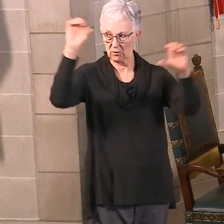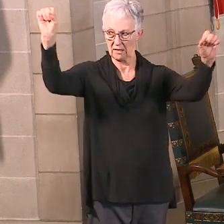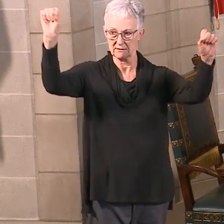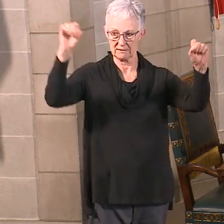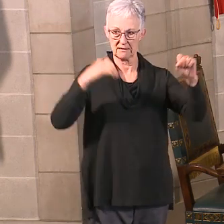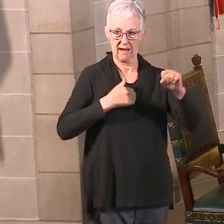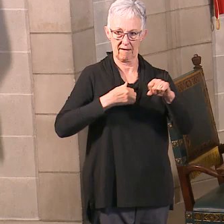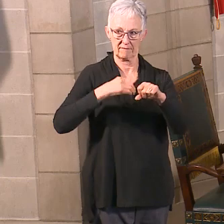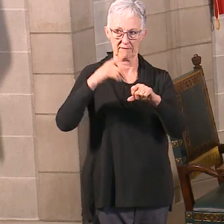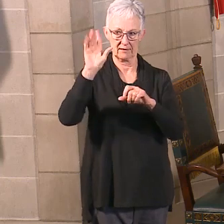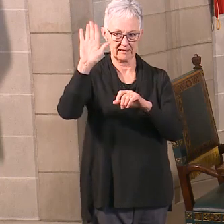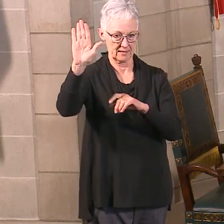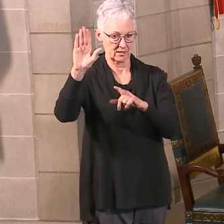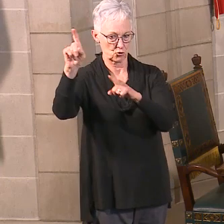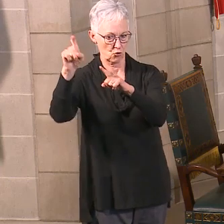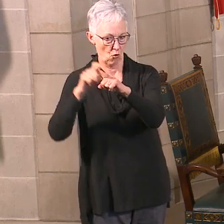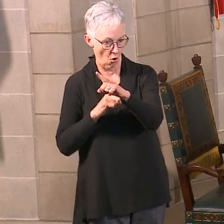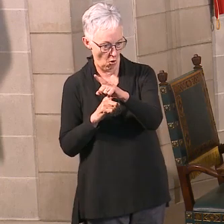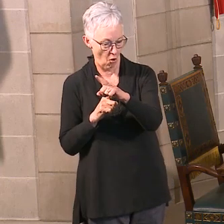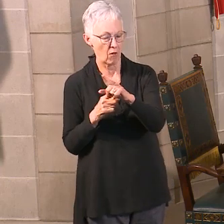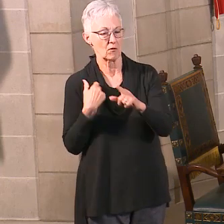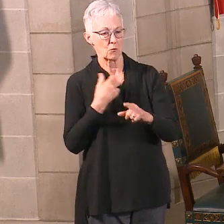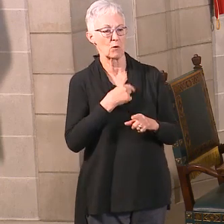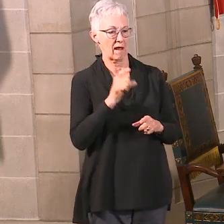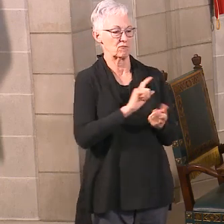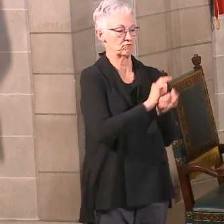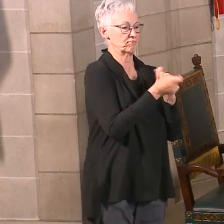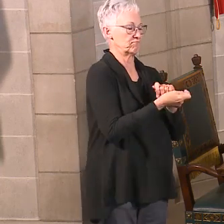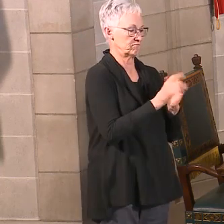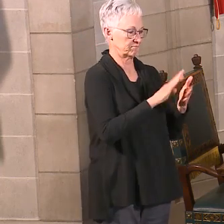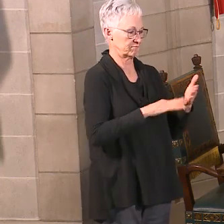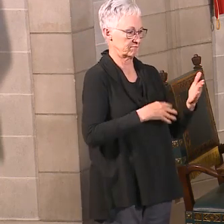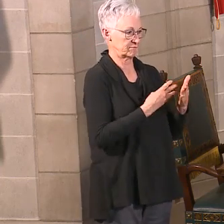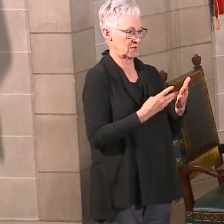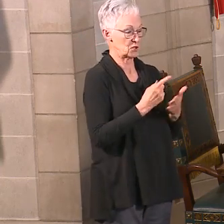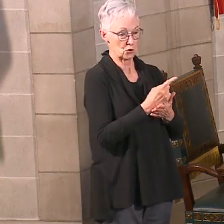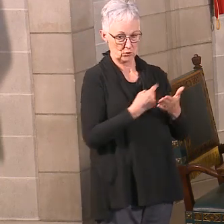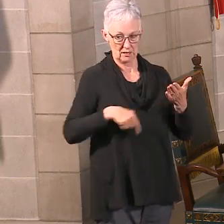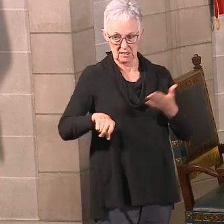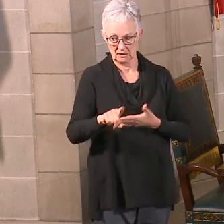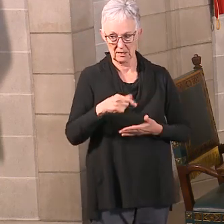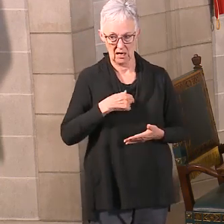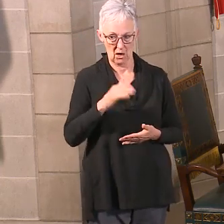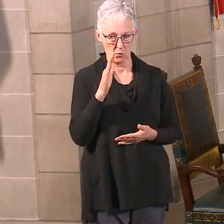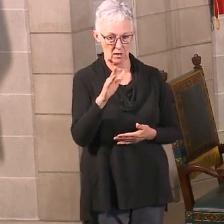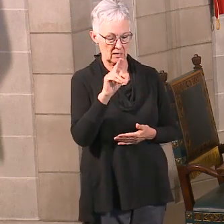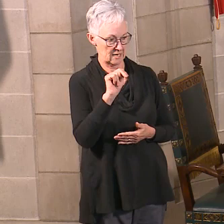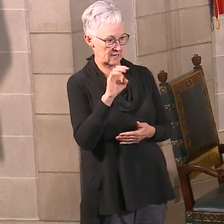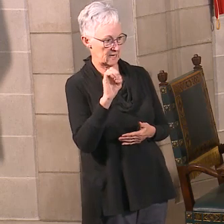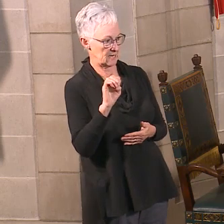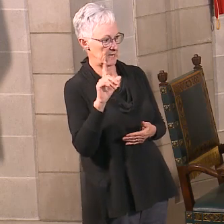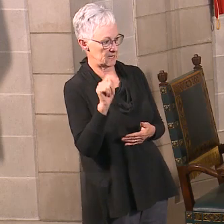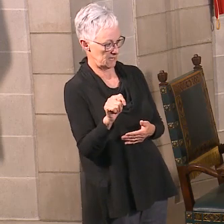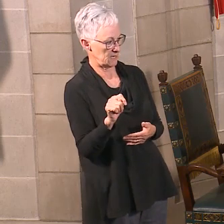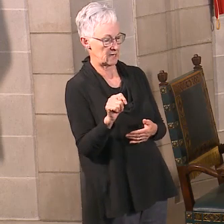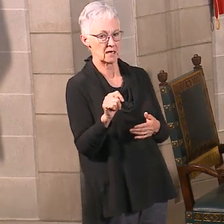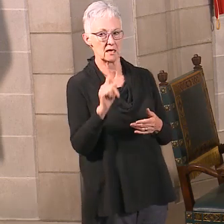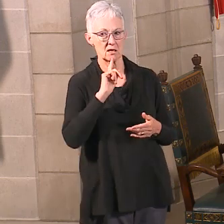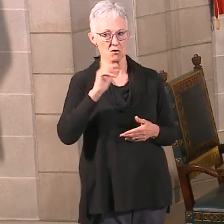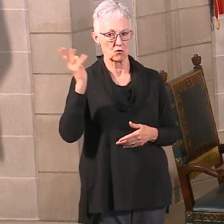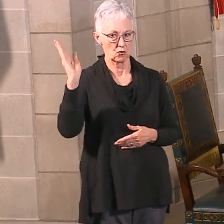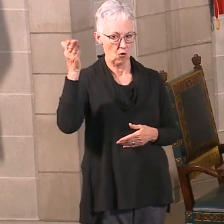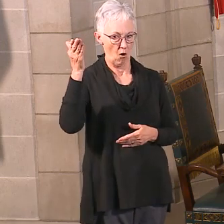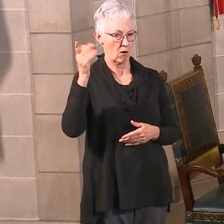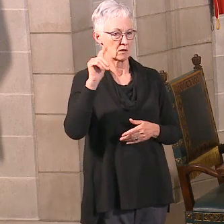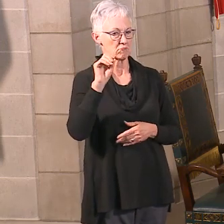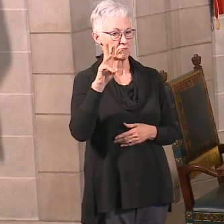And then I will also be on the NET Town Hall again next Thursday night at 8.30. Speaking of Nebraska, 8.30 to 9.30, just like we did last night. That's how